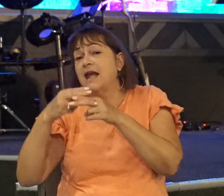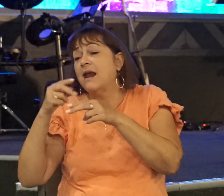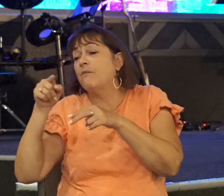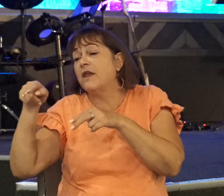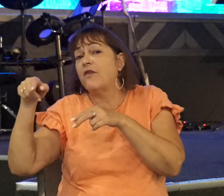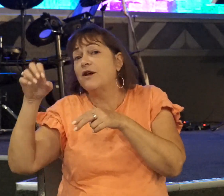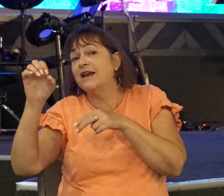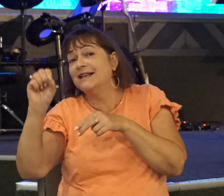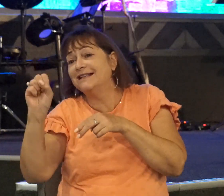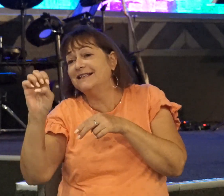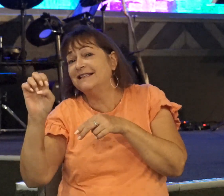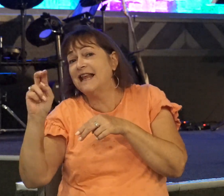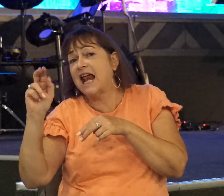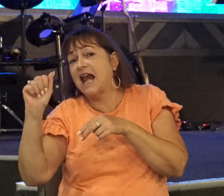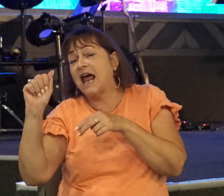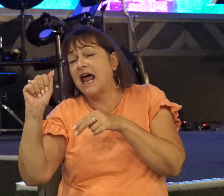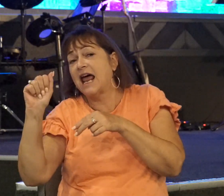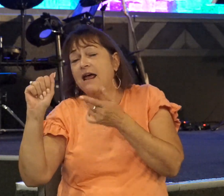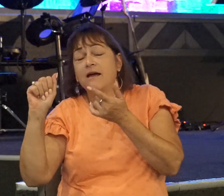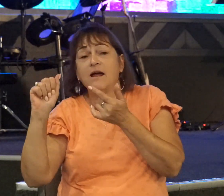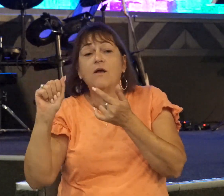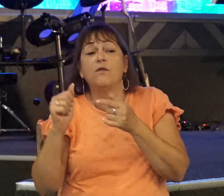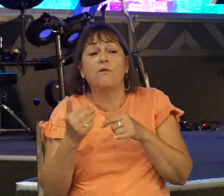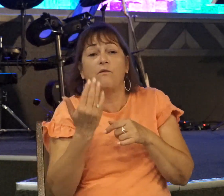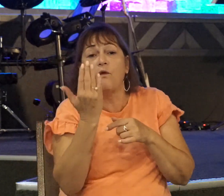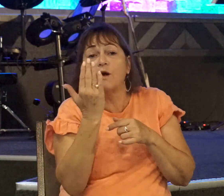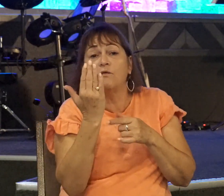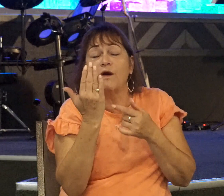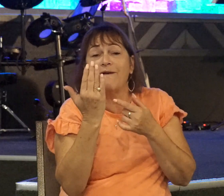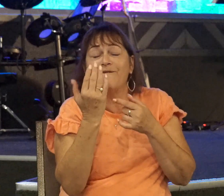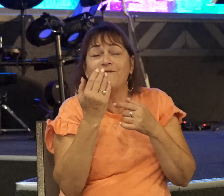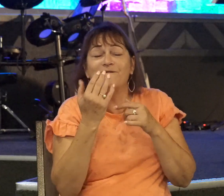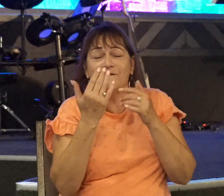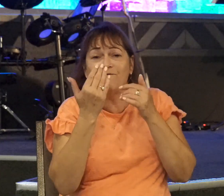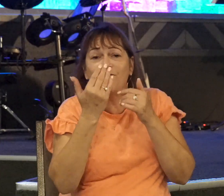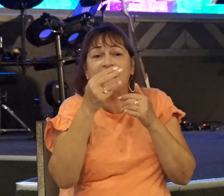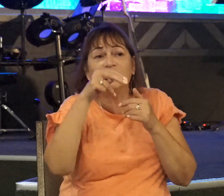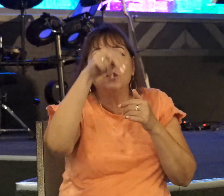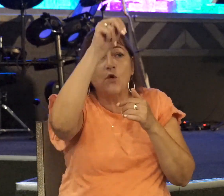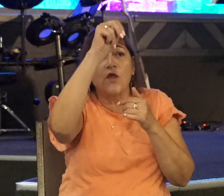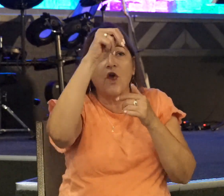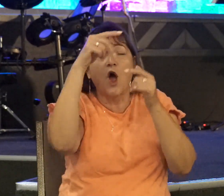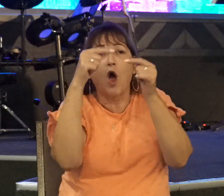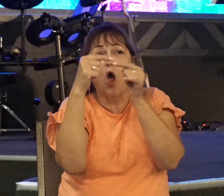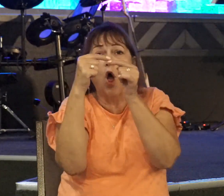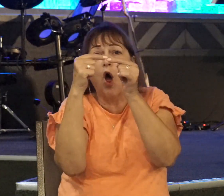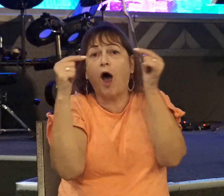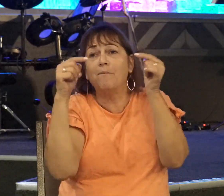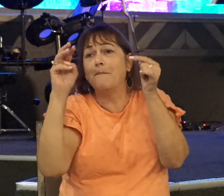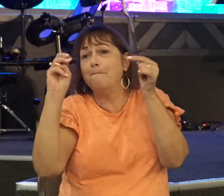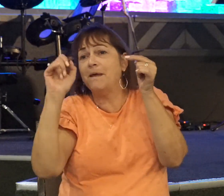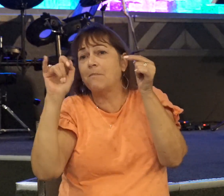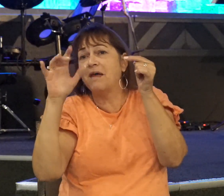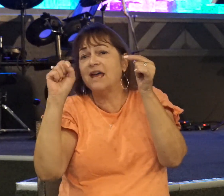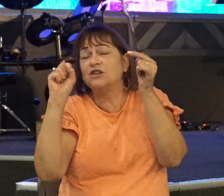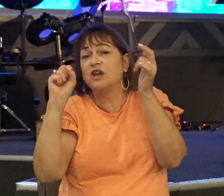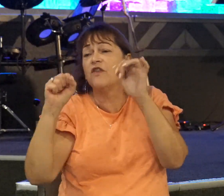Senna. The front of one faced northward, opposite Michmash, and the other southward,